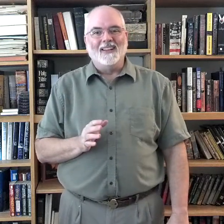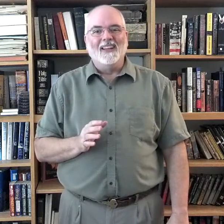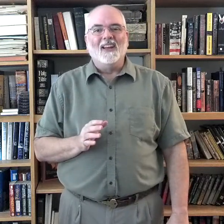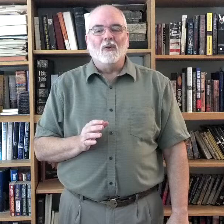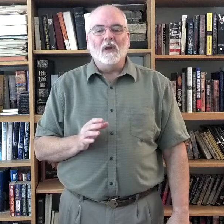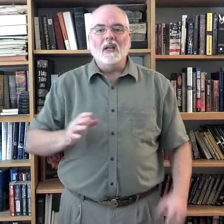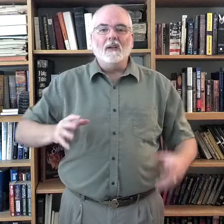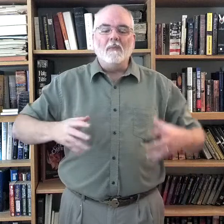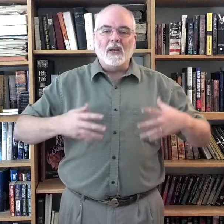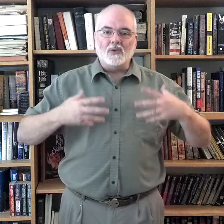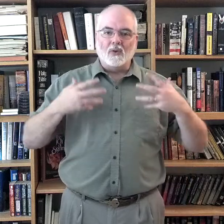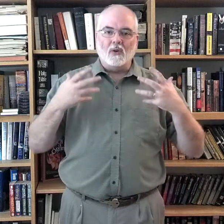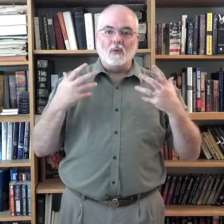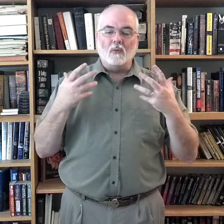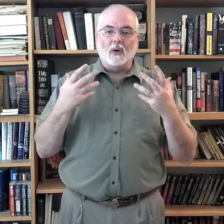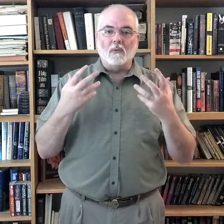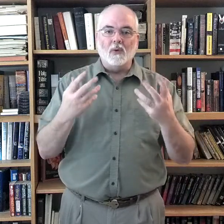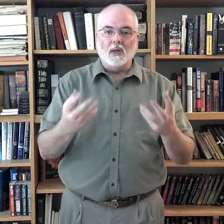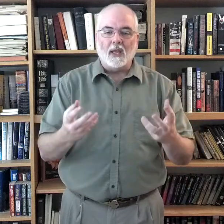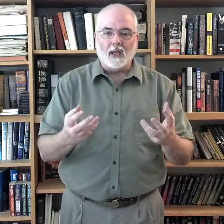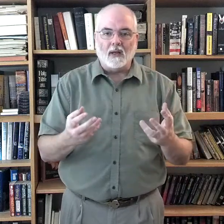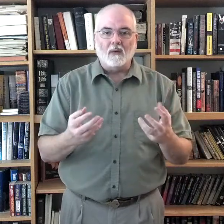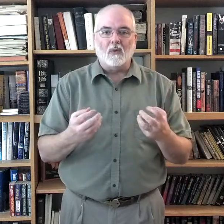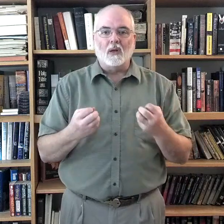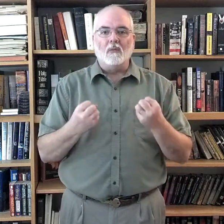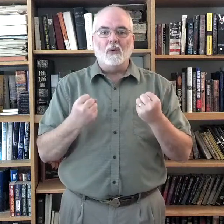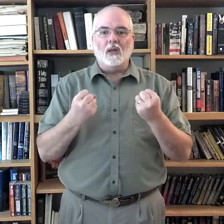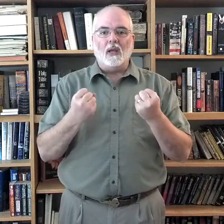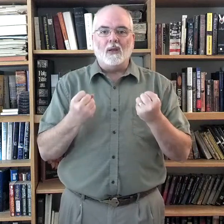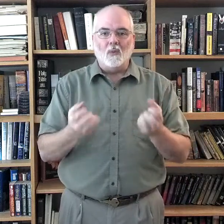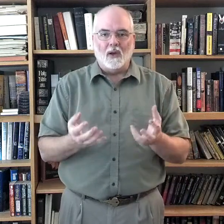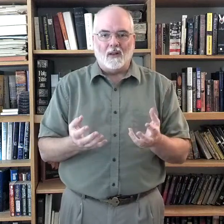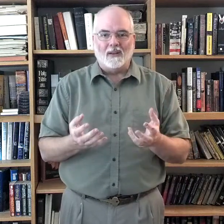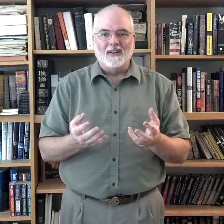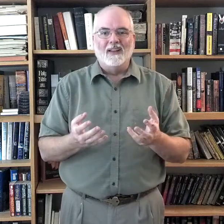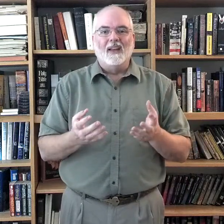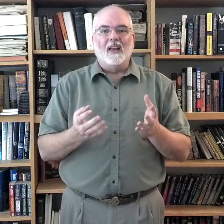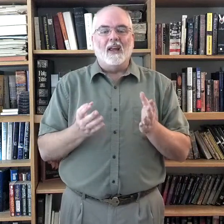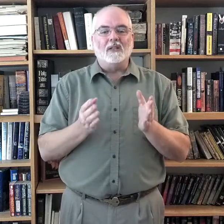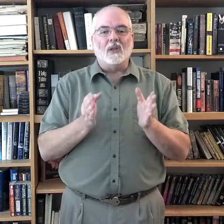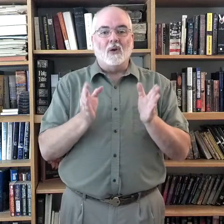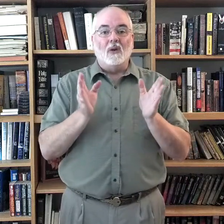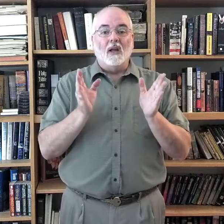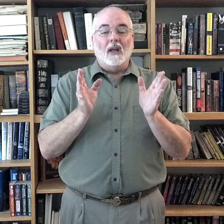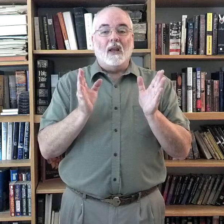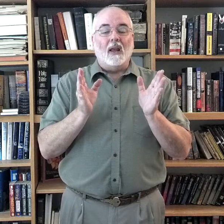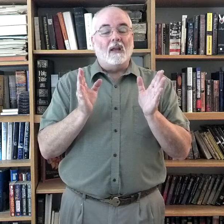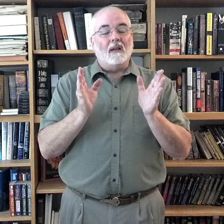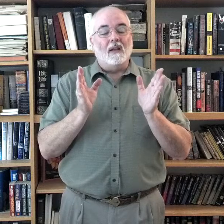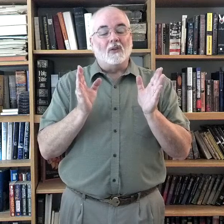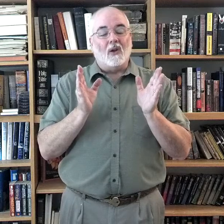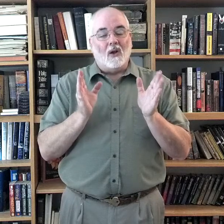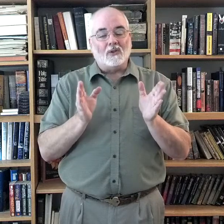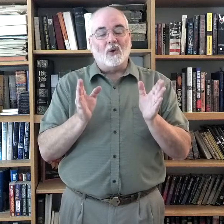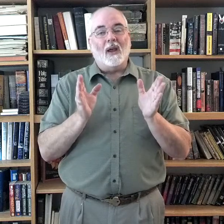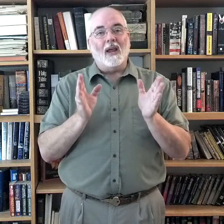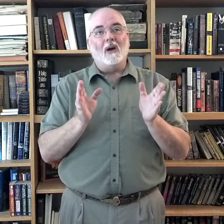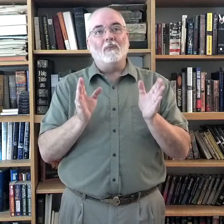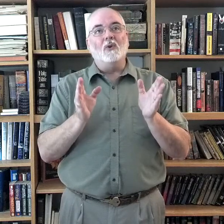We need to make sure that when we're communicating, we're communicating well. And so, this will also help you